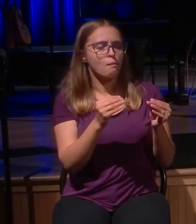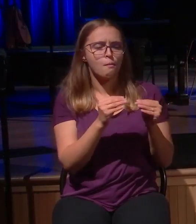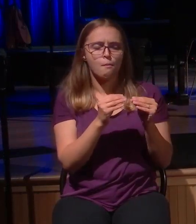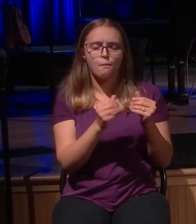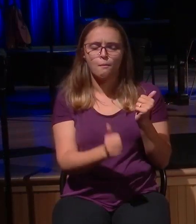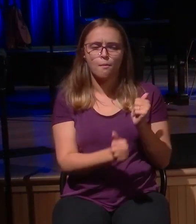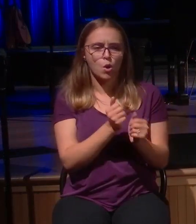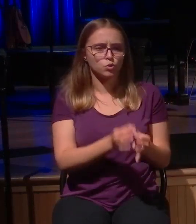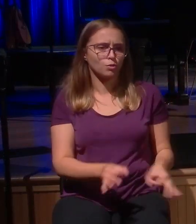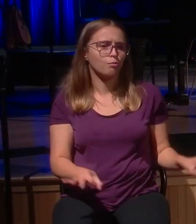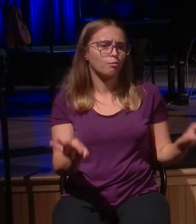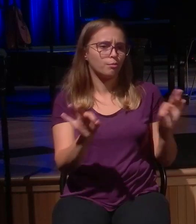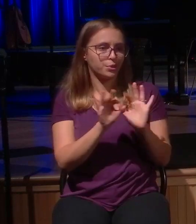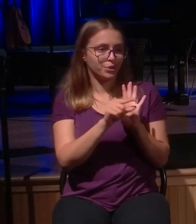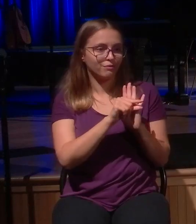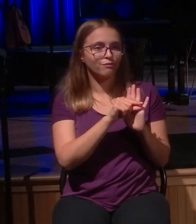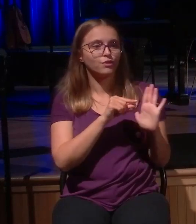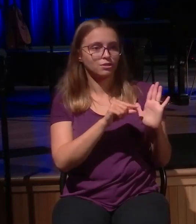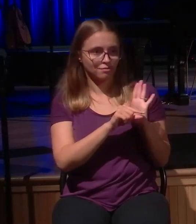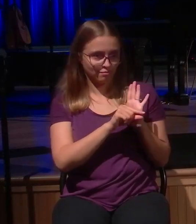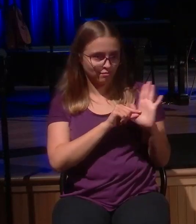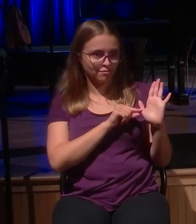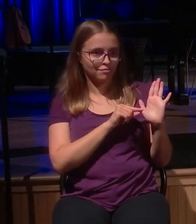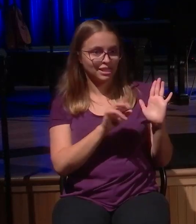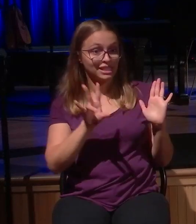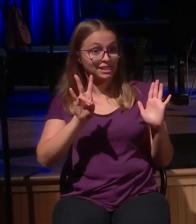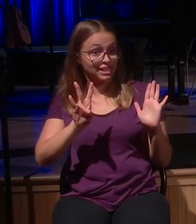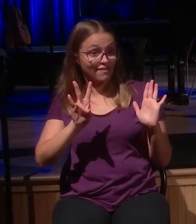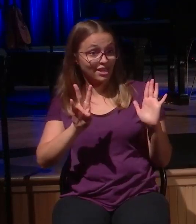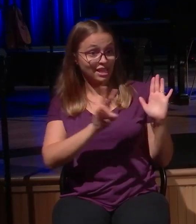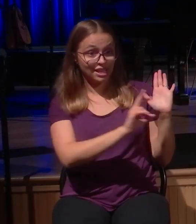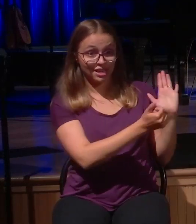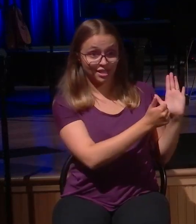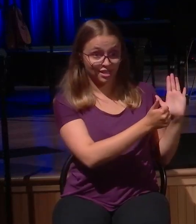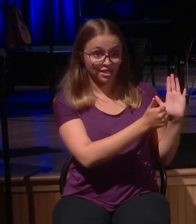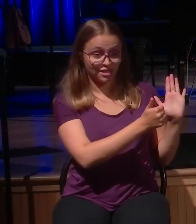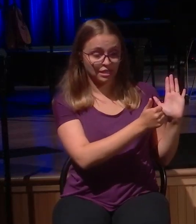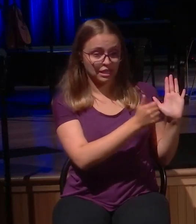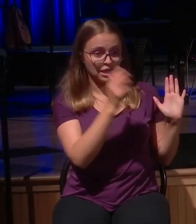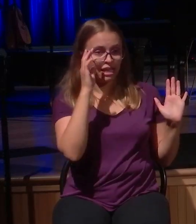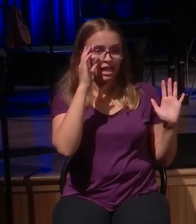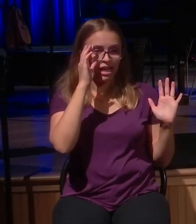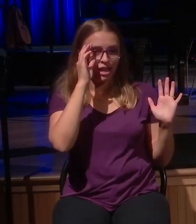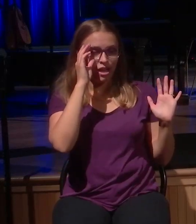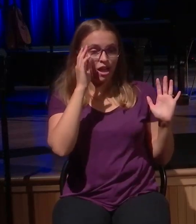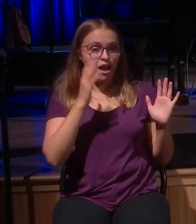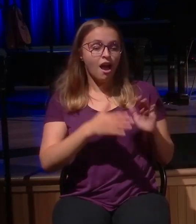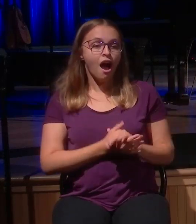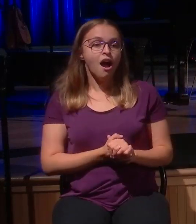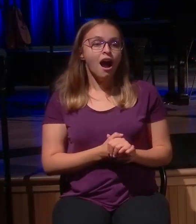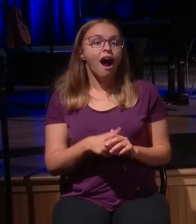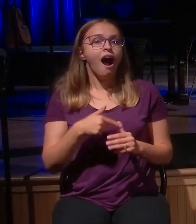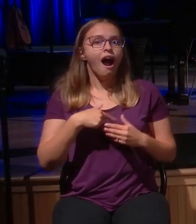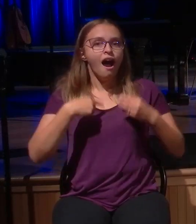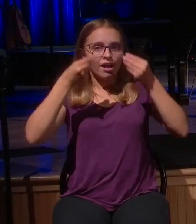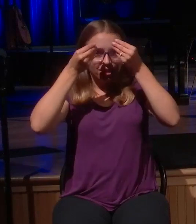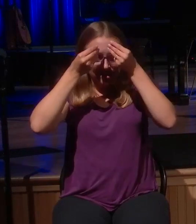This is why he tells the story. Verse 7, he says, just so. I tell you, there will be more